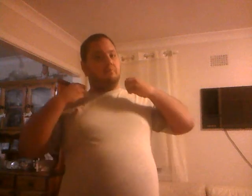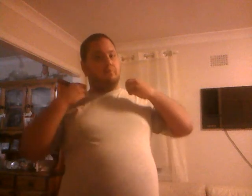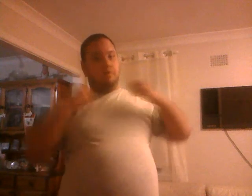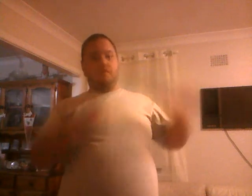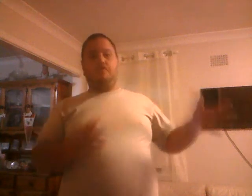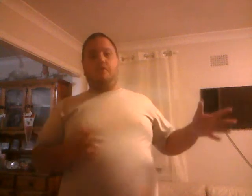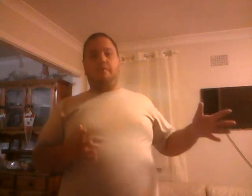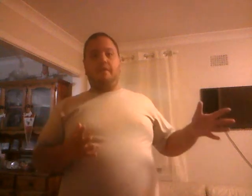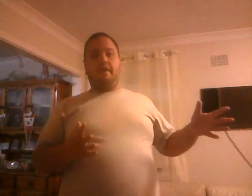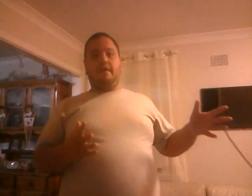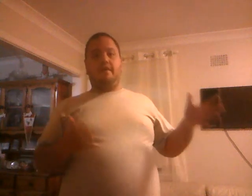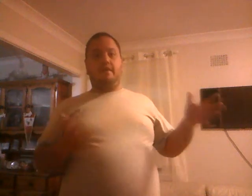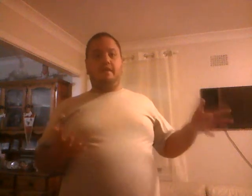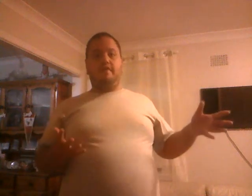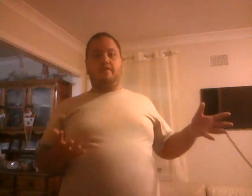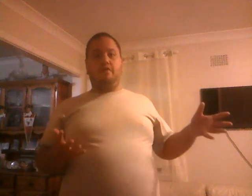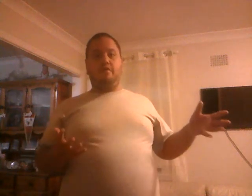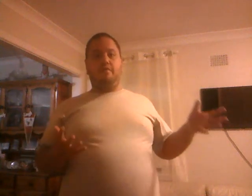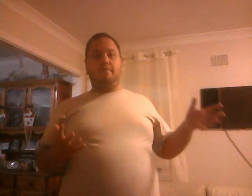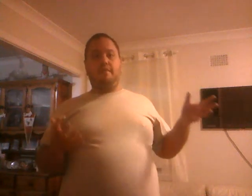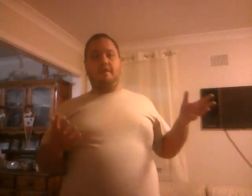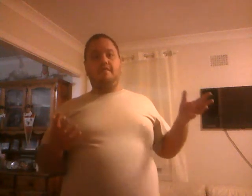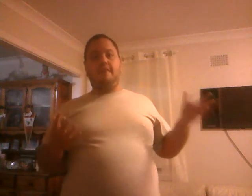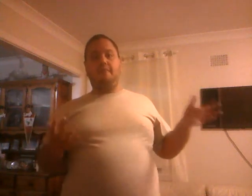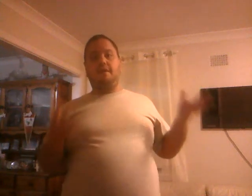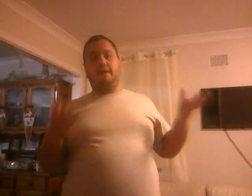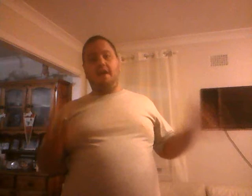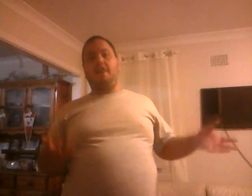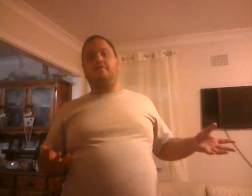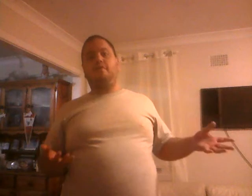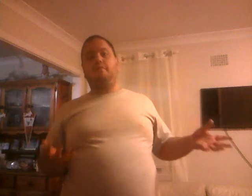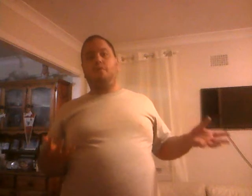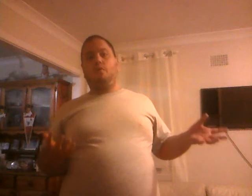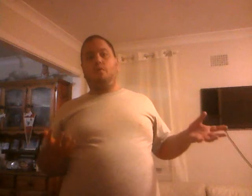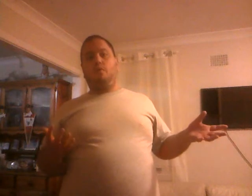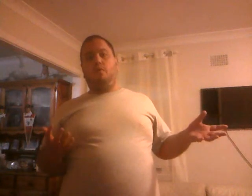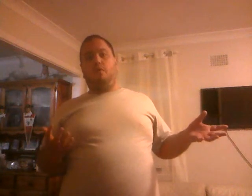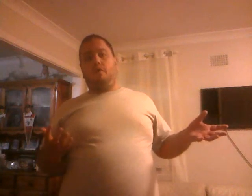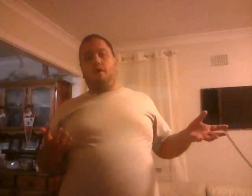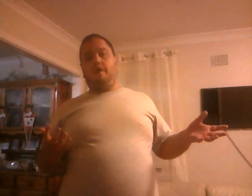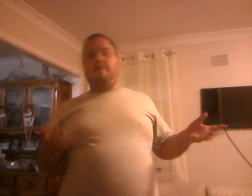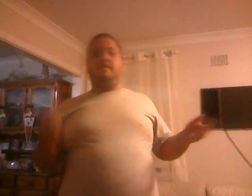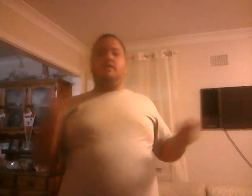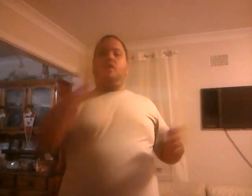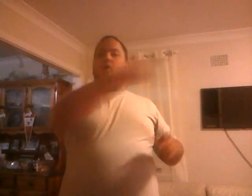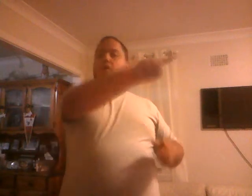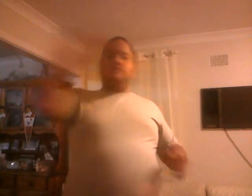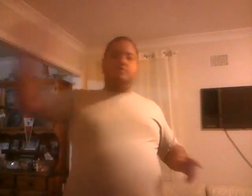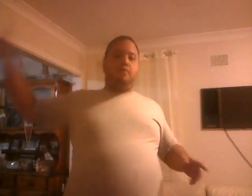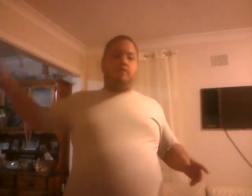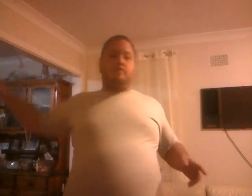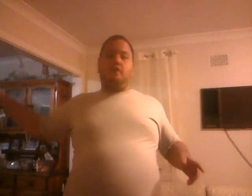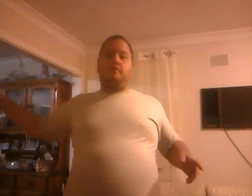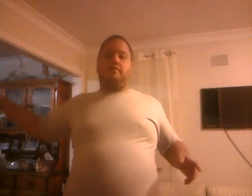book shop where they completely sold Islamic texts. And they said, all this supports terrorism.